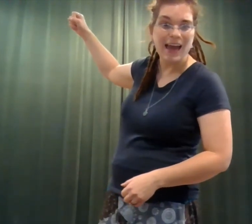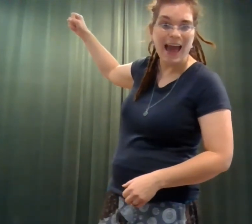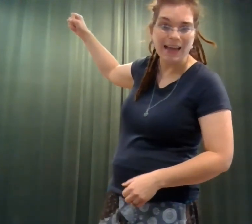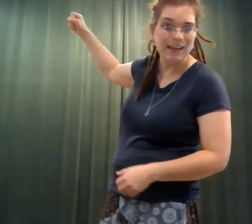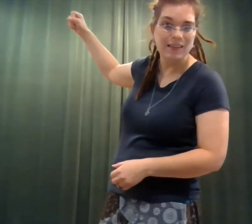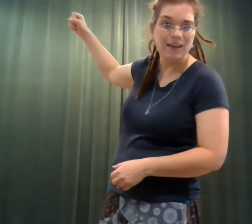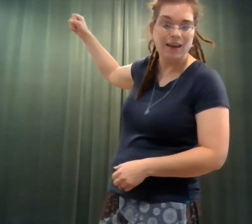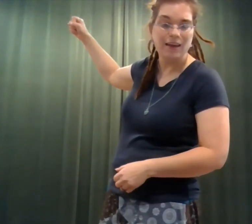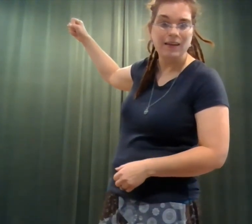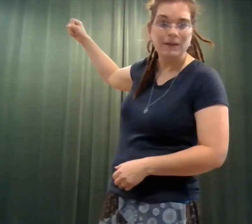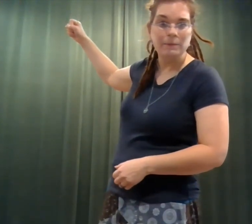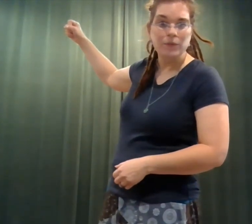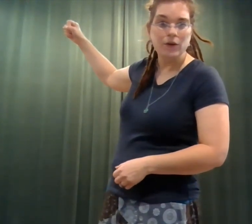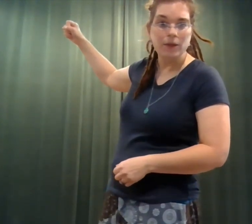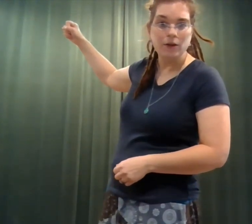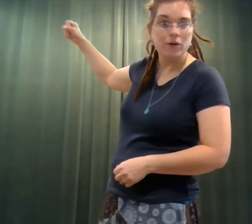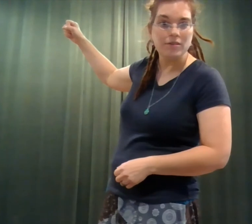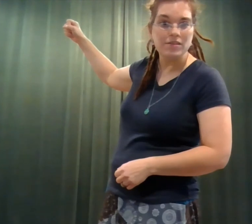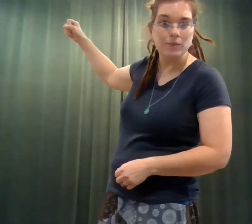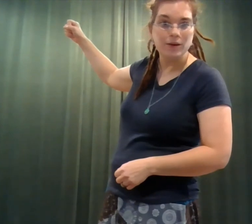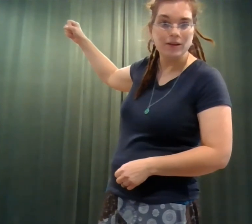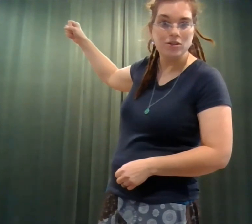anything coming across the bridge.